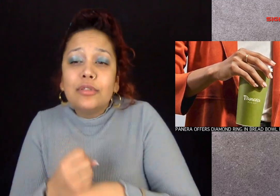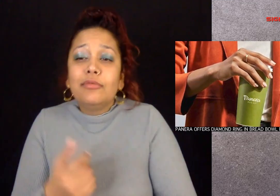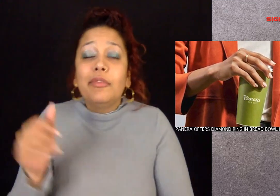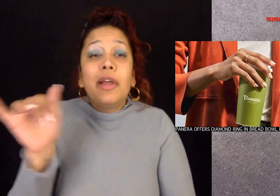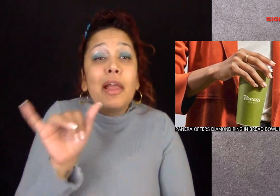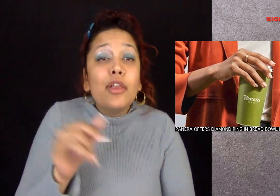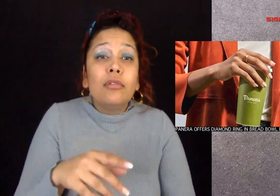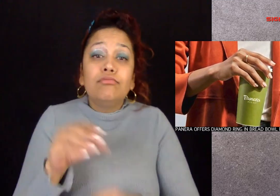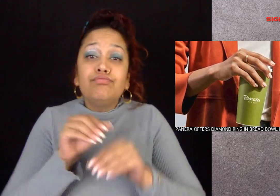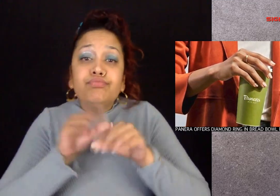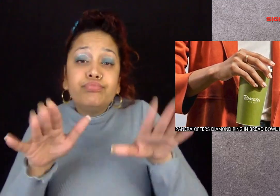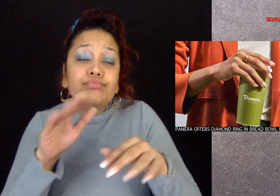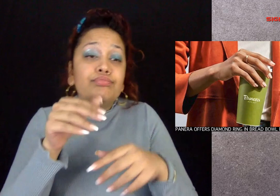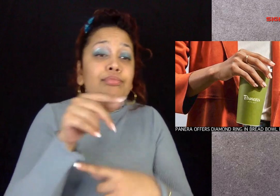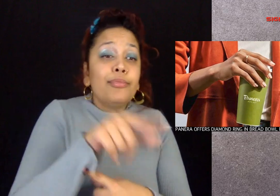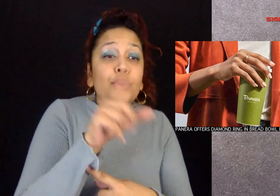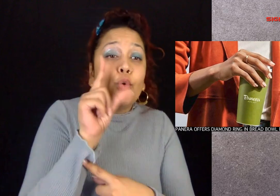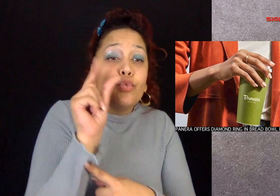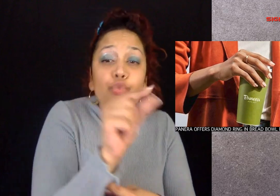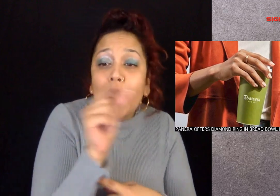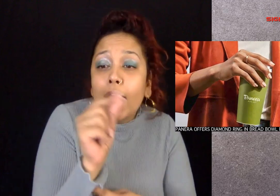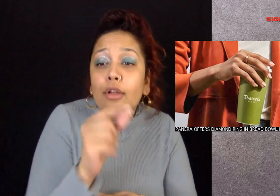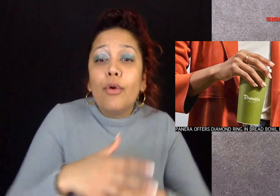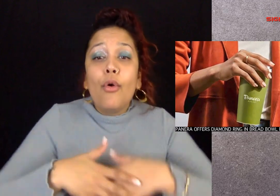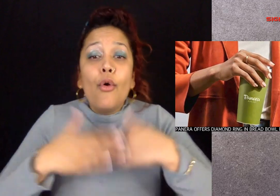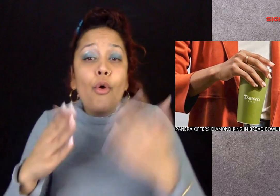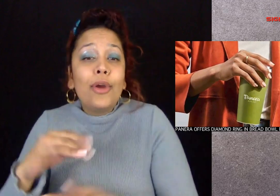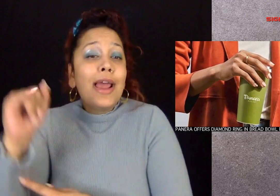products on either Twitter or Instagram.